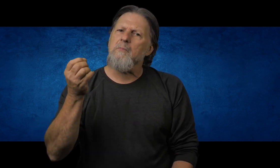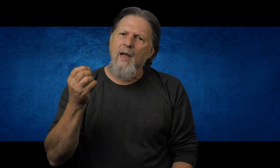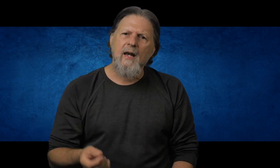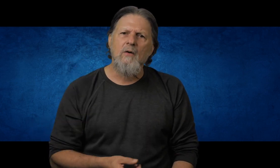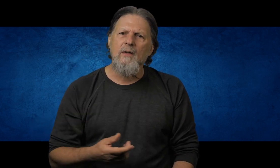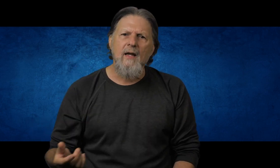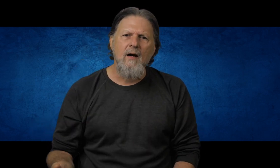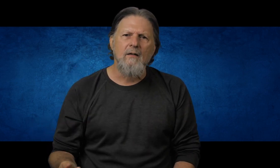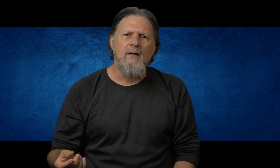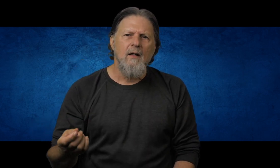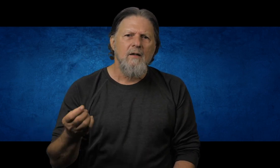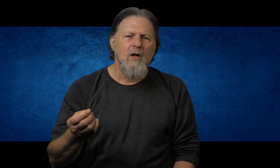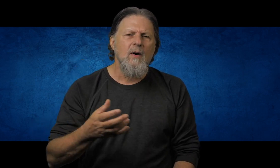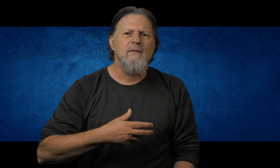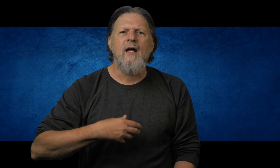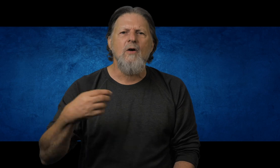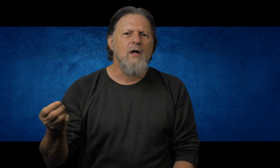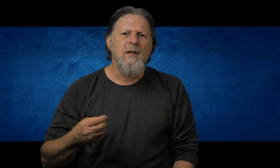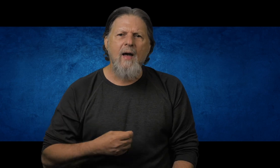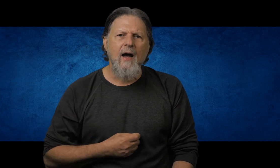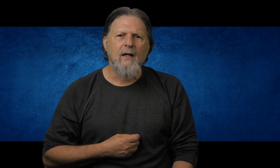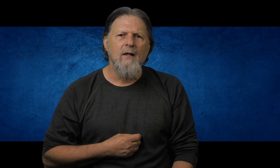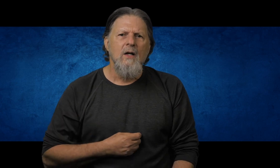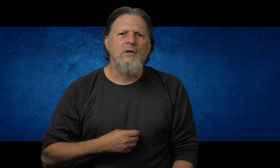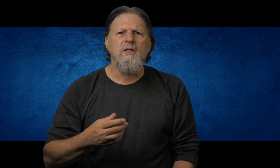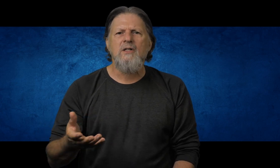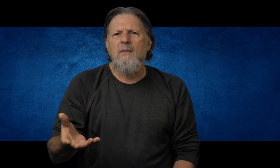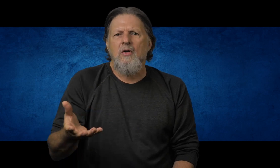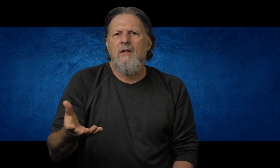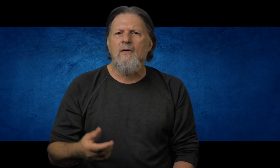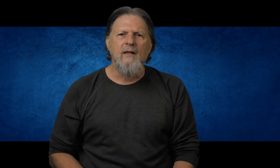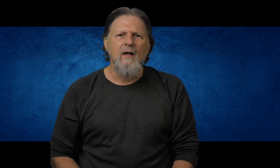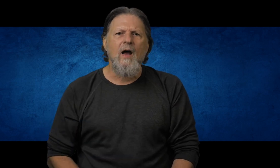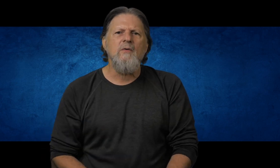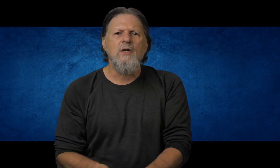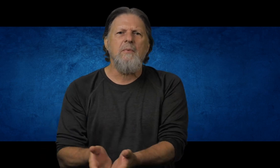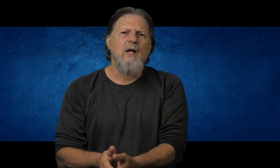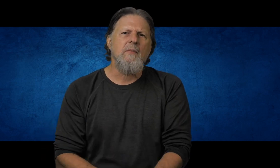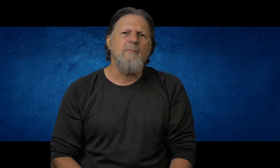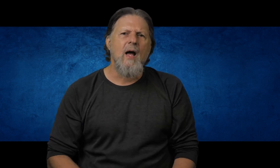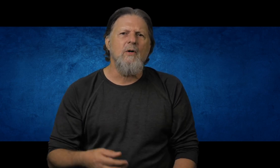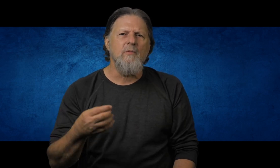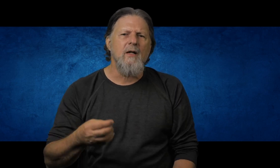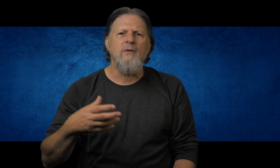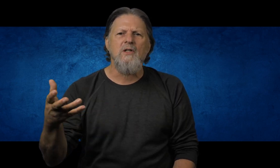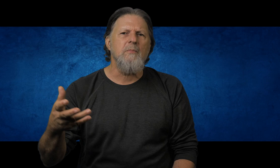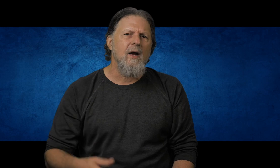panic when they aren't. You know what? I know they'll be back. So we just keep doing the right thing, right? We still pick up our Bible and read it. We still pray.